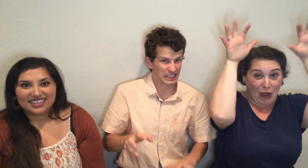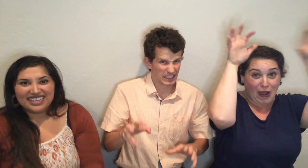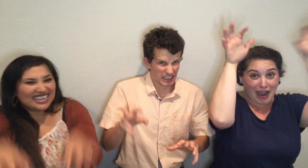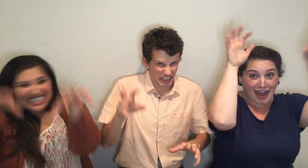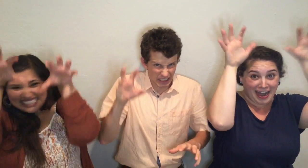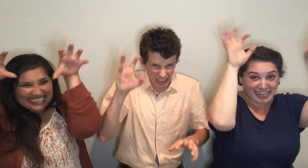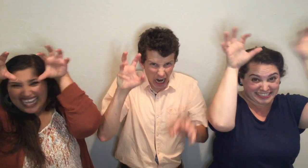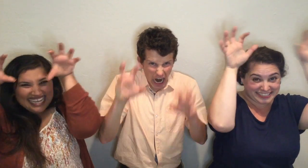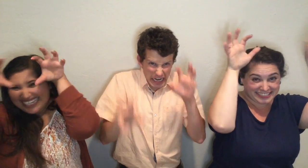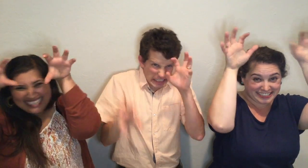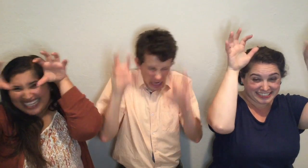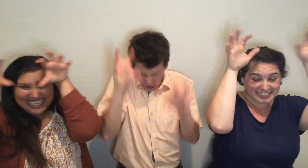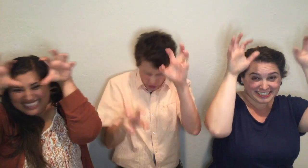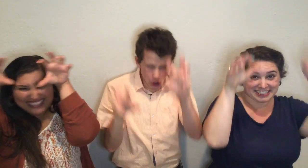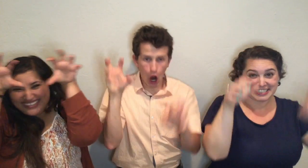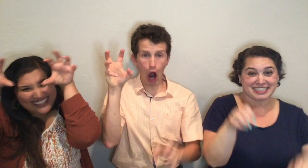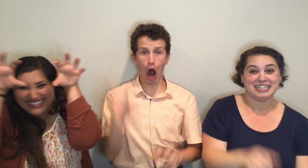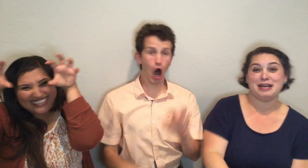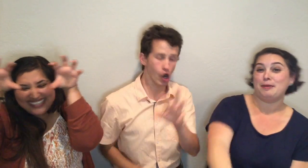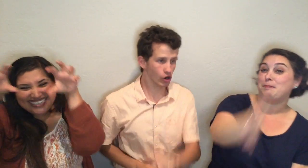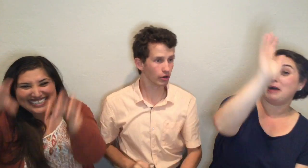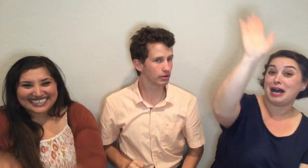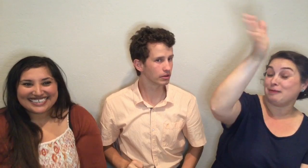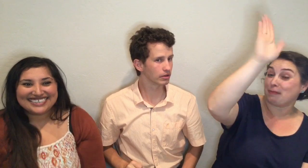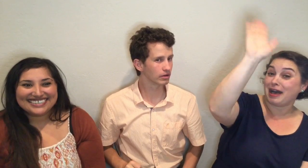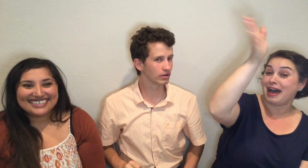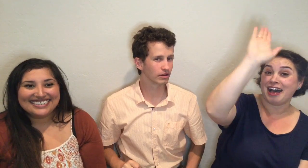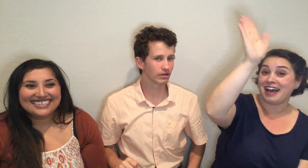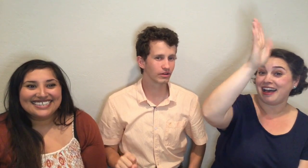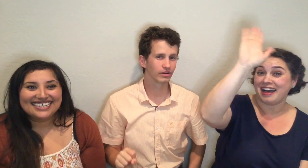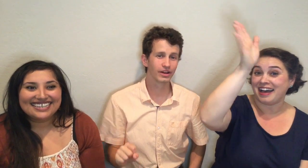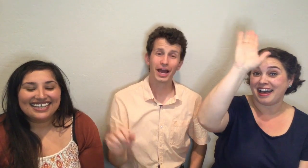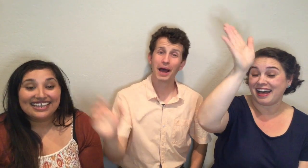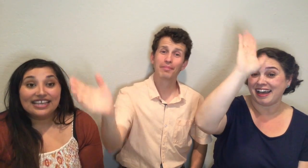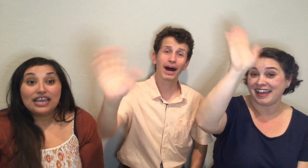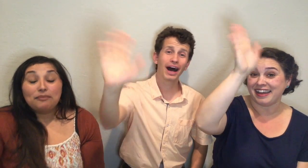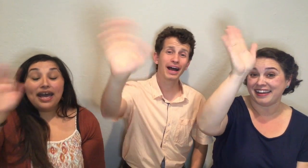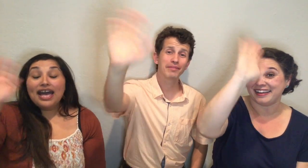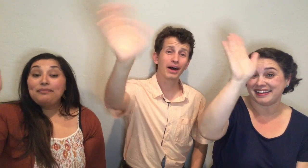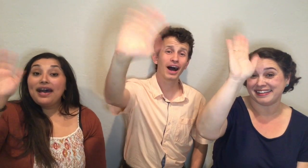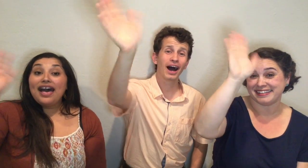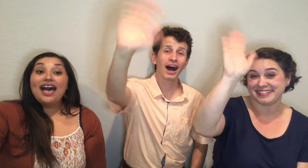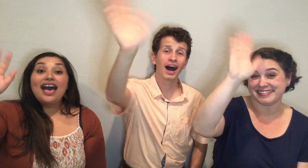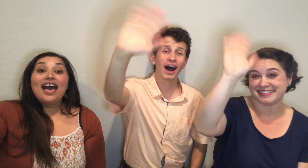dinosaur, bye-bye, bye-bye.